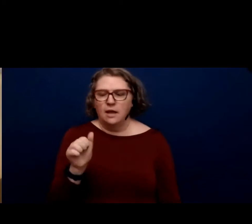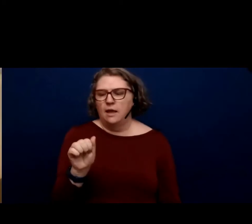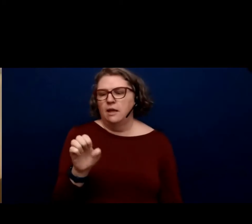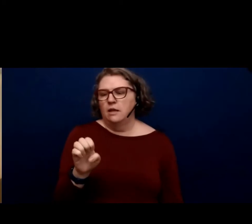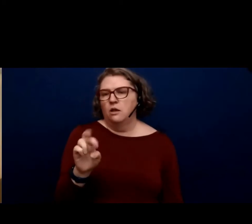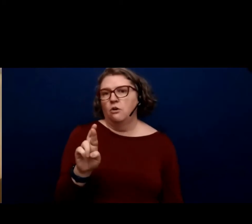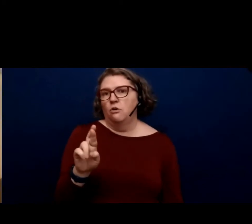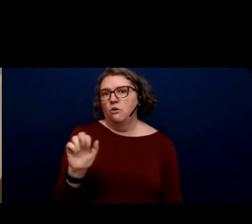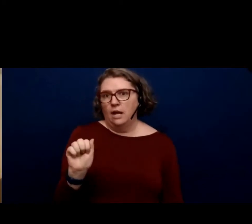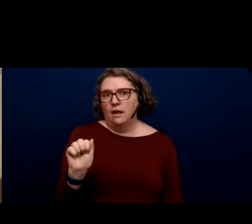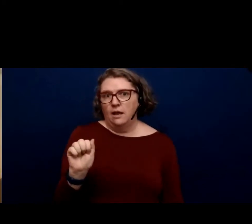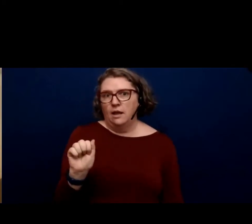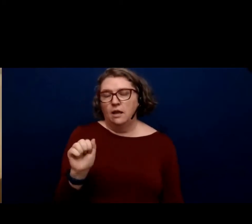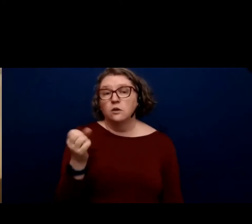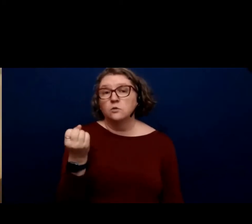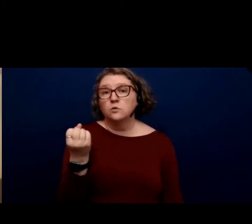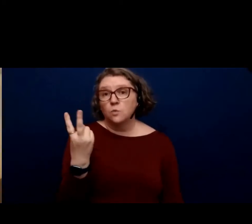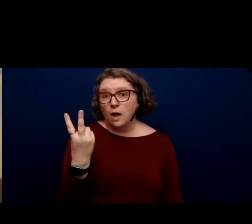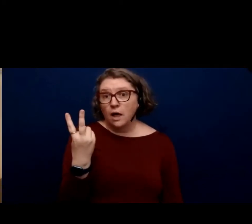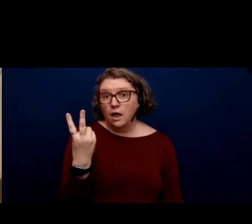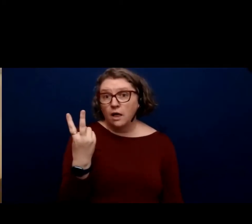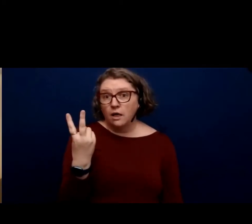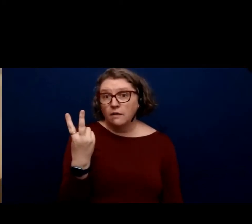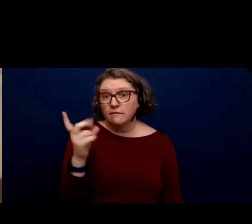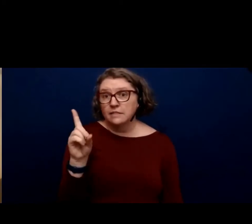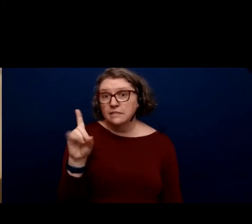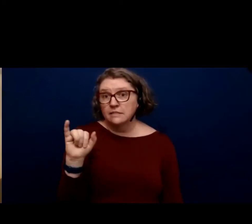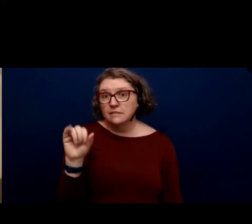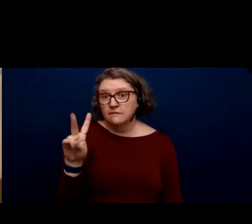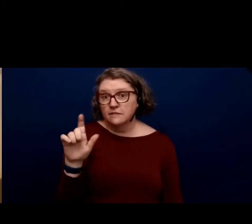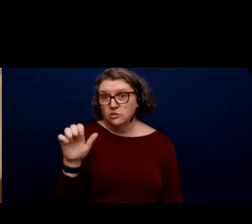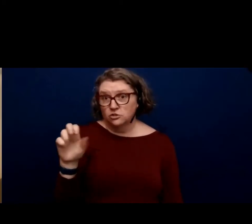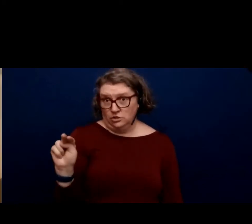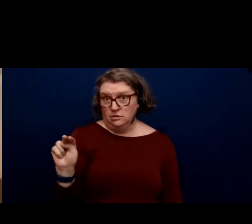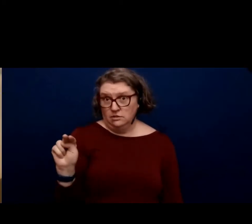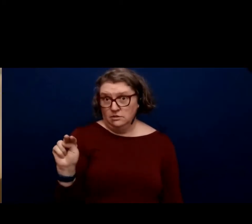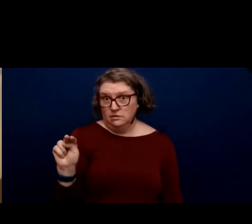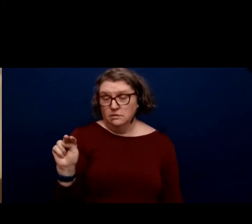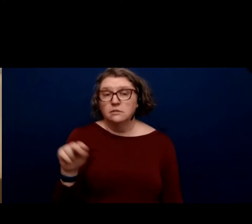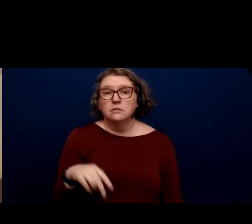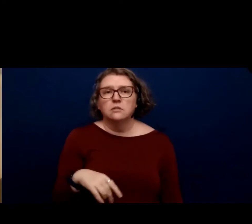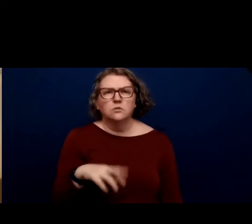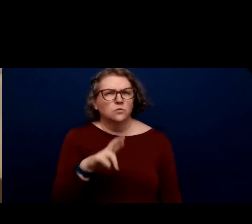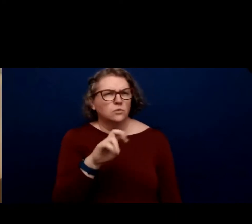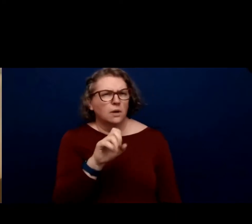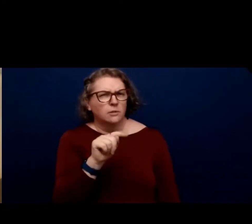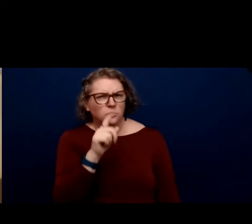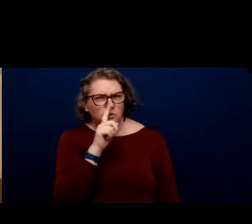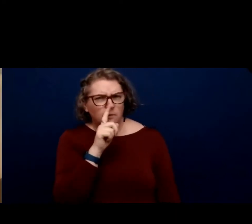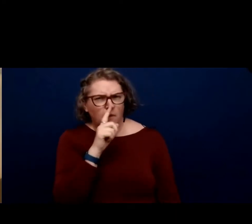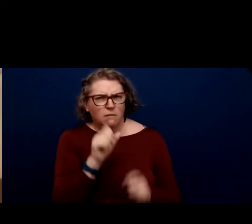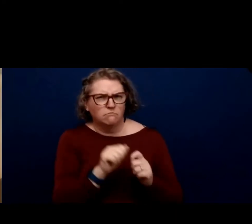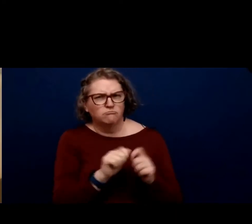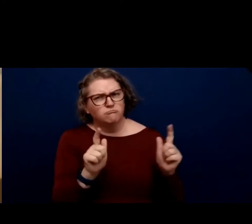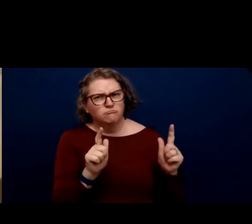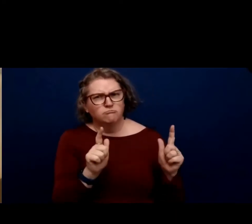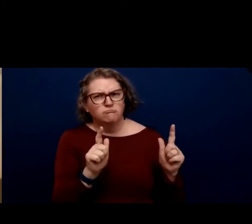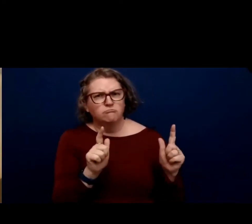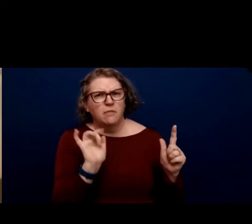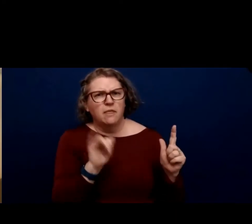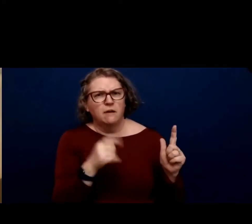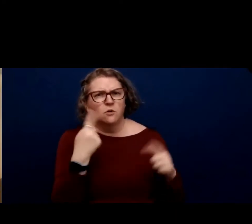12 divisions, and Robert, can you pull up those 12 divisions,